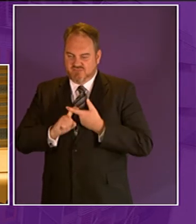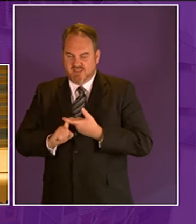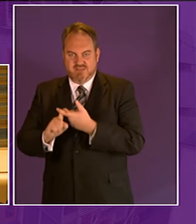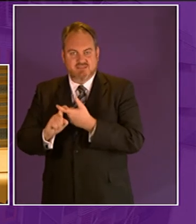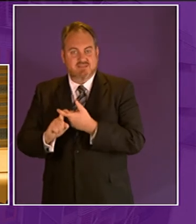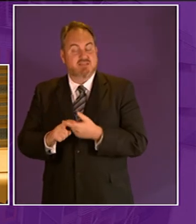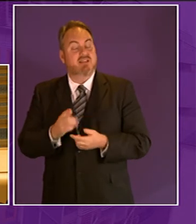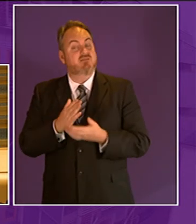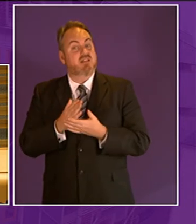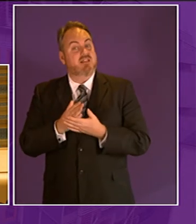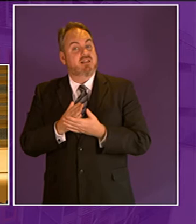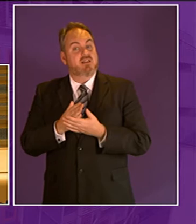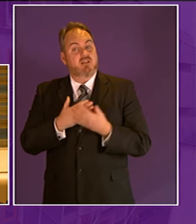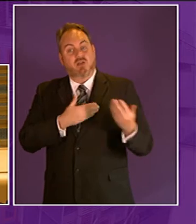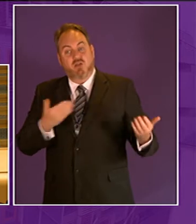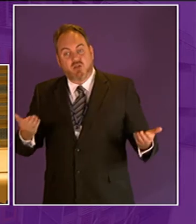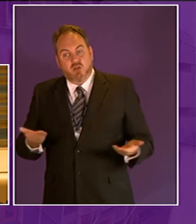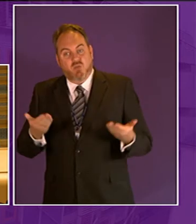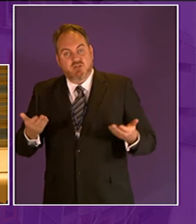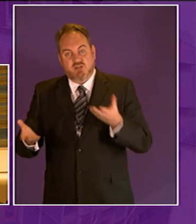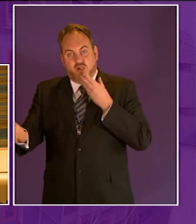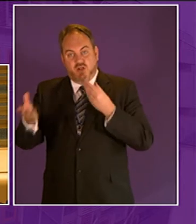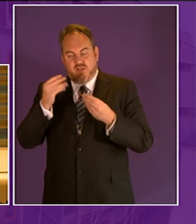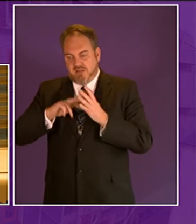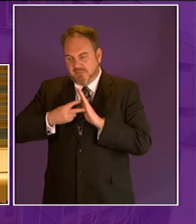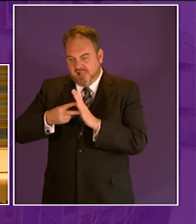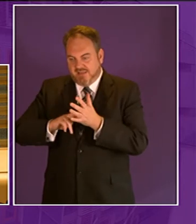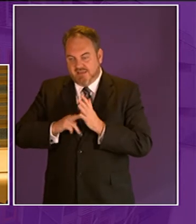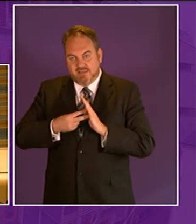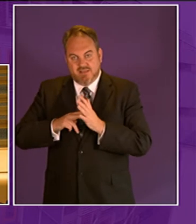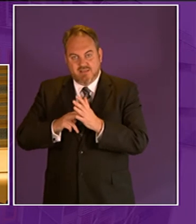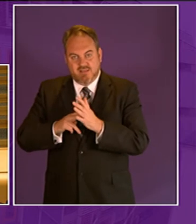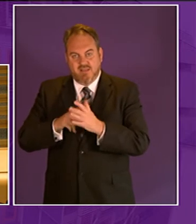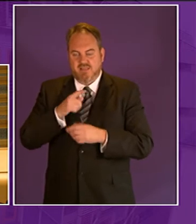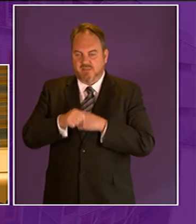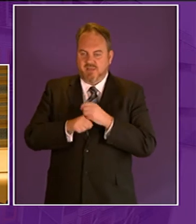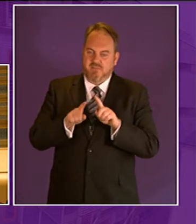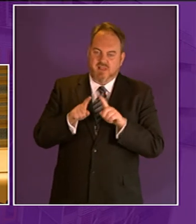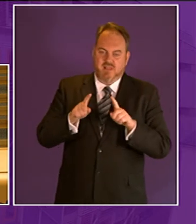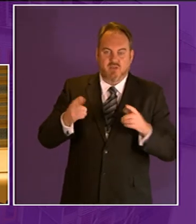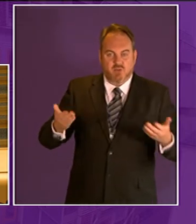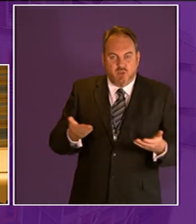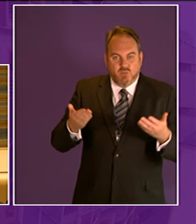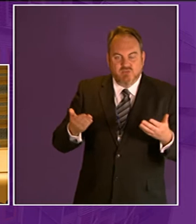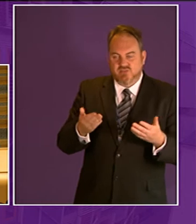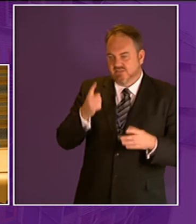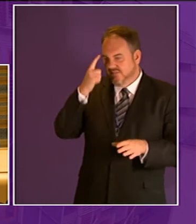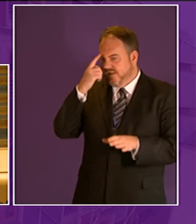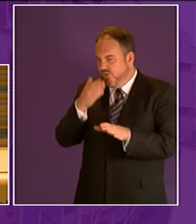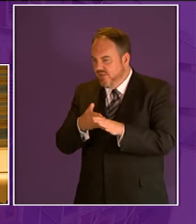coaches learn short medium and long-term planning they are part coach part parent part psychologist they not only deal